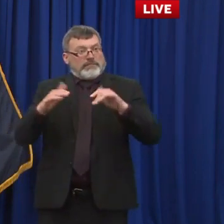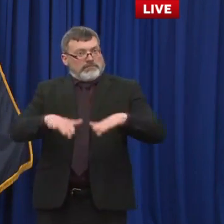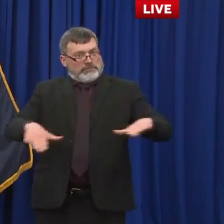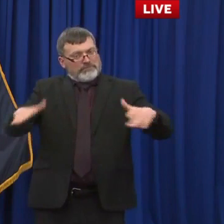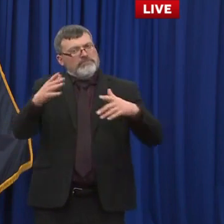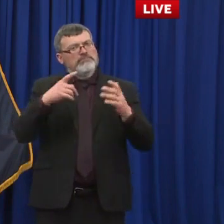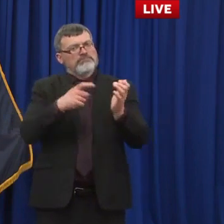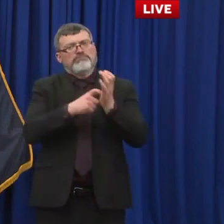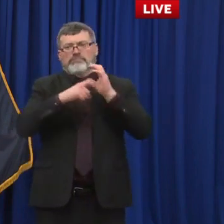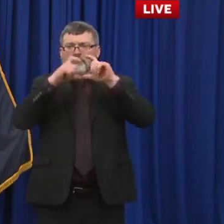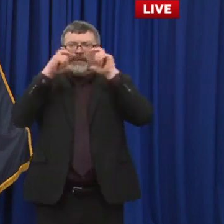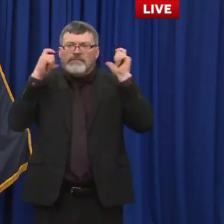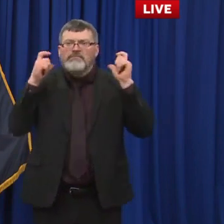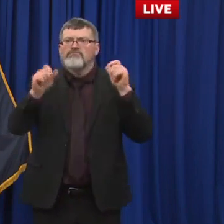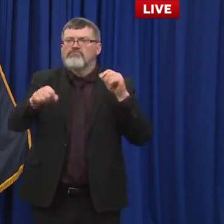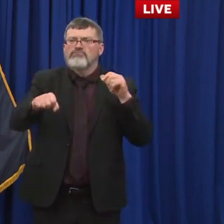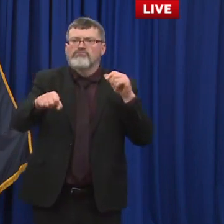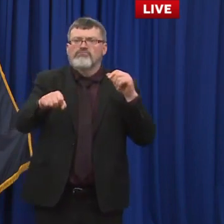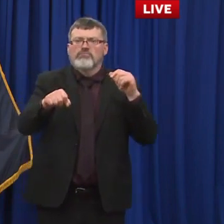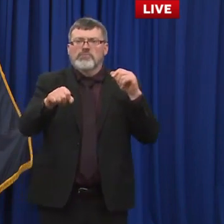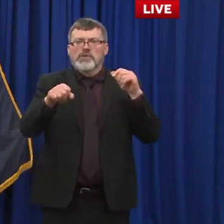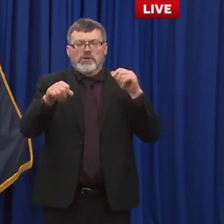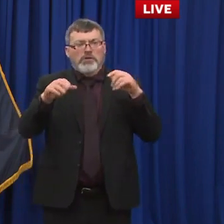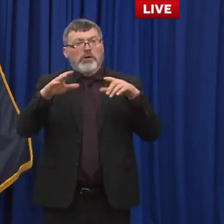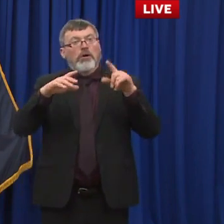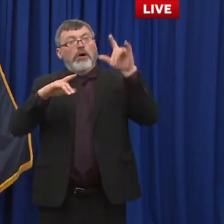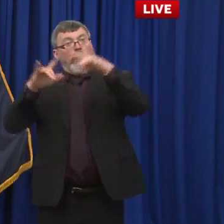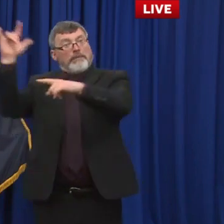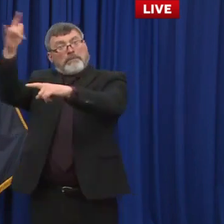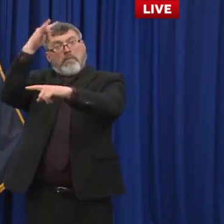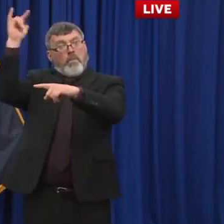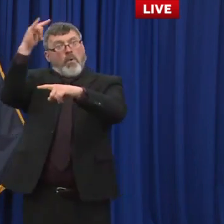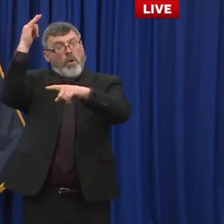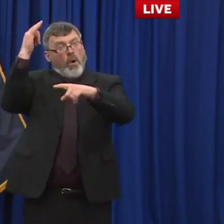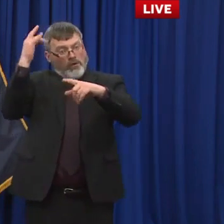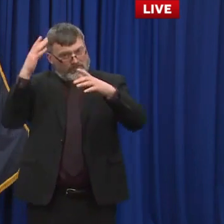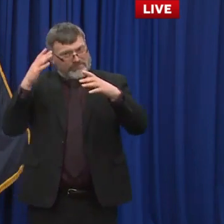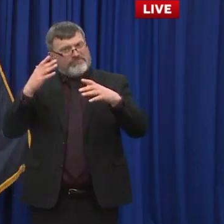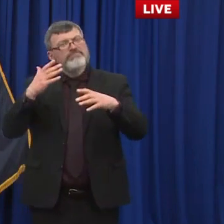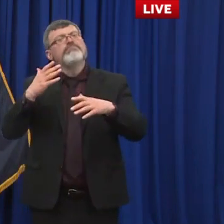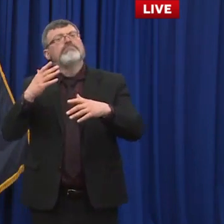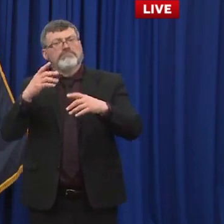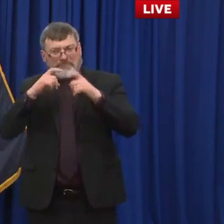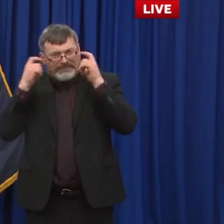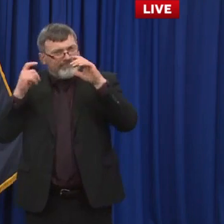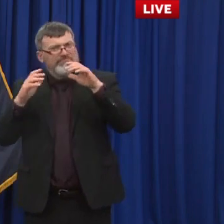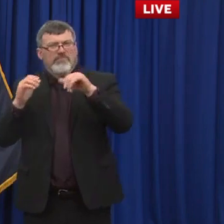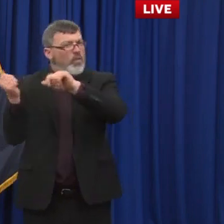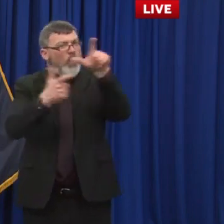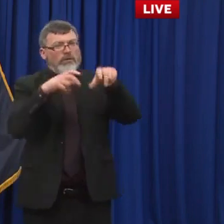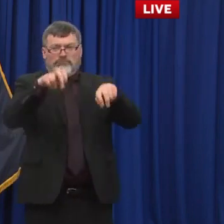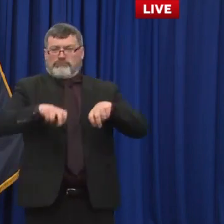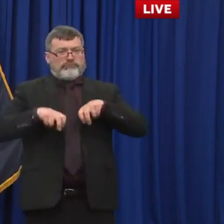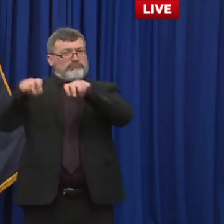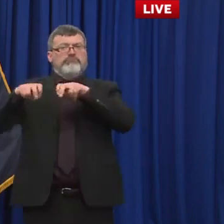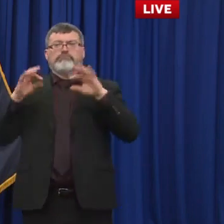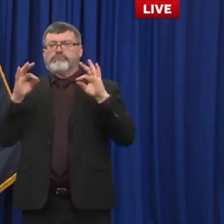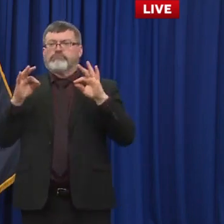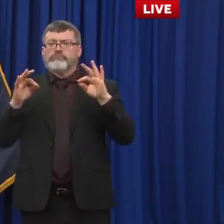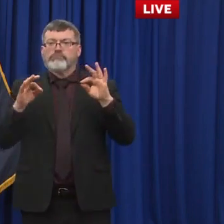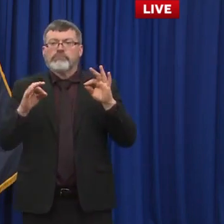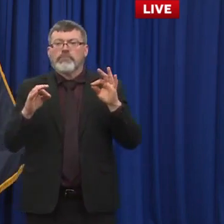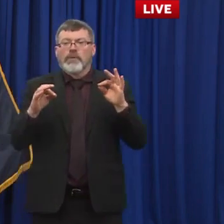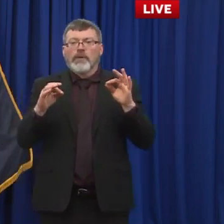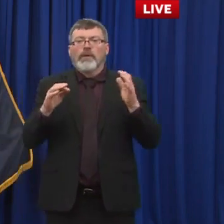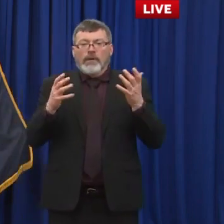crowds and keeping people socially distanced in an airport for the most part uh but when you when you vacation you're just more social you're hanging out with your family or friends or whatever it